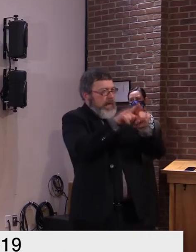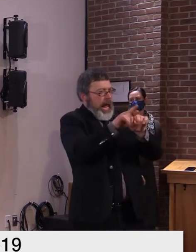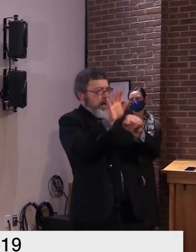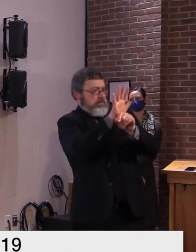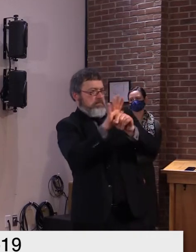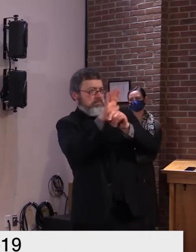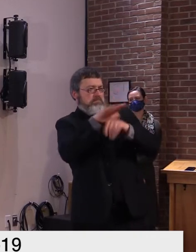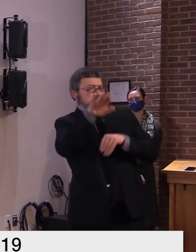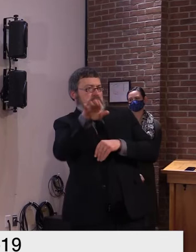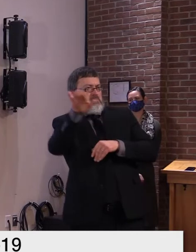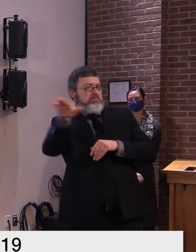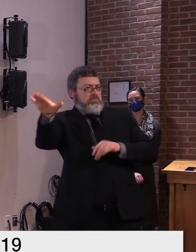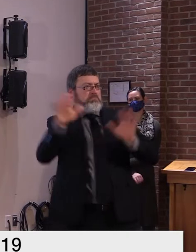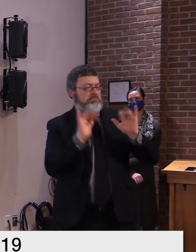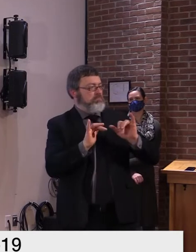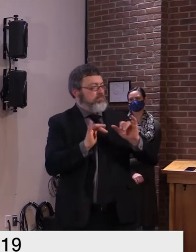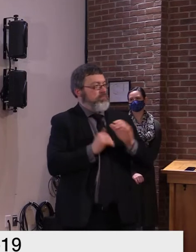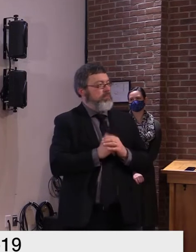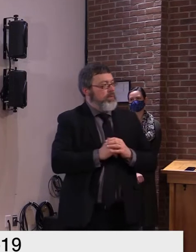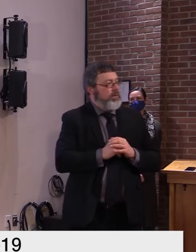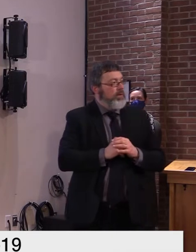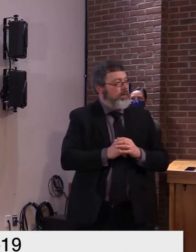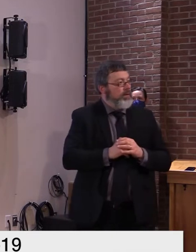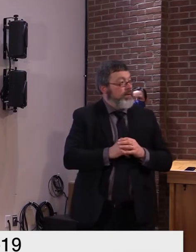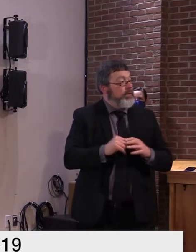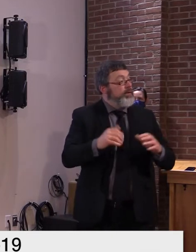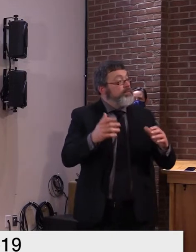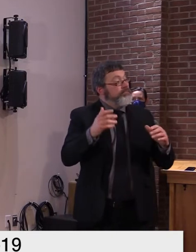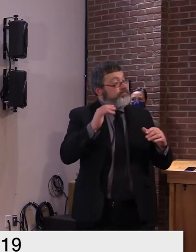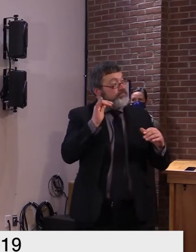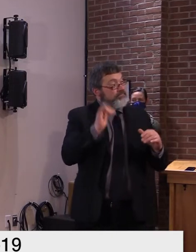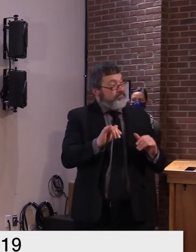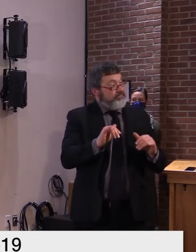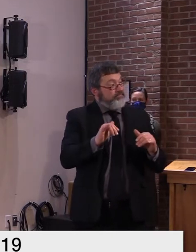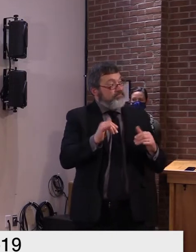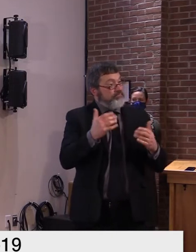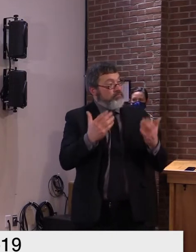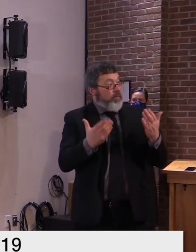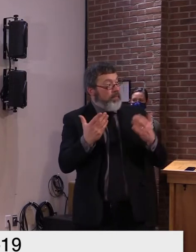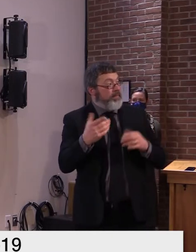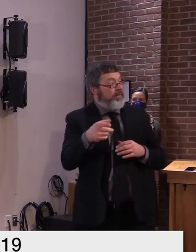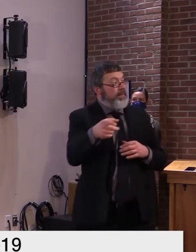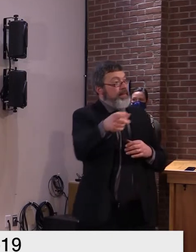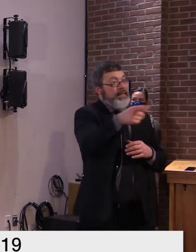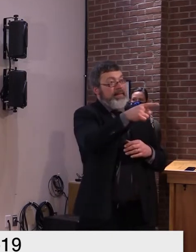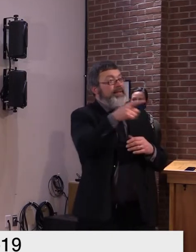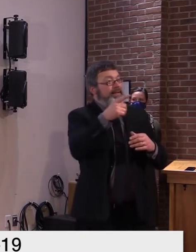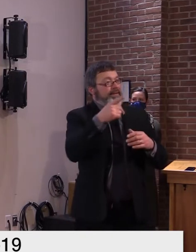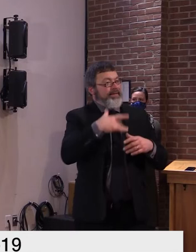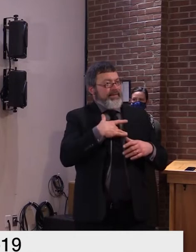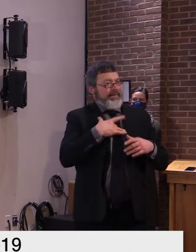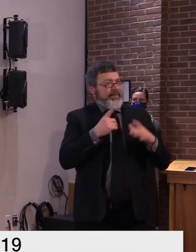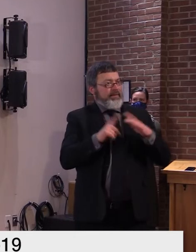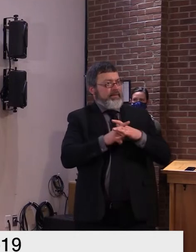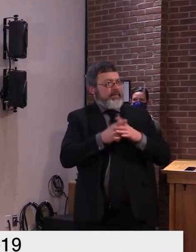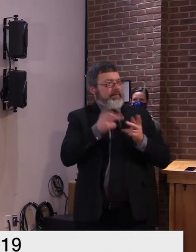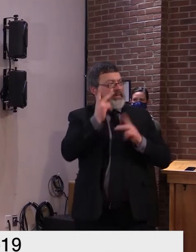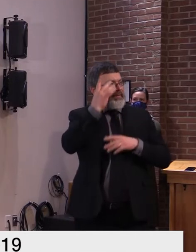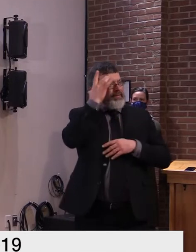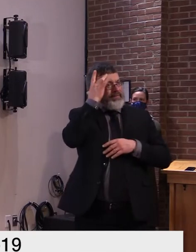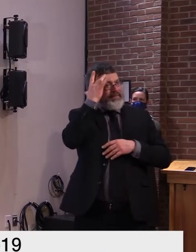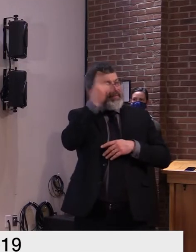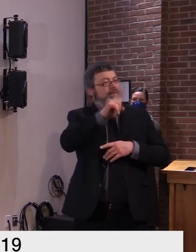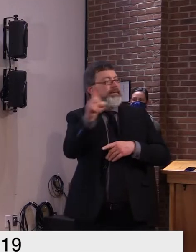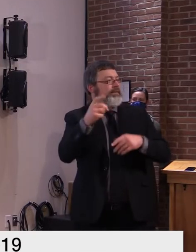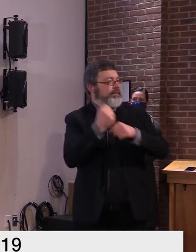14 who may be just getting tested and starting now but i wouldn't anticipate a huge increase in cases uh at